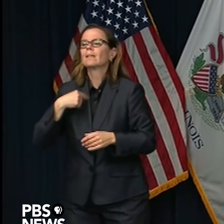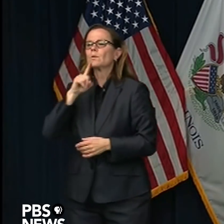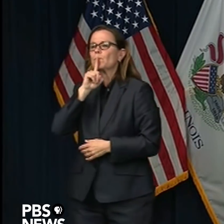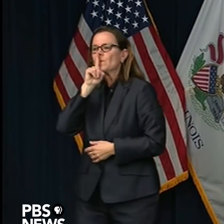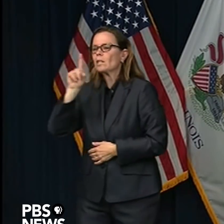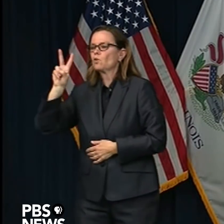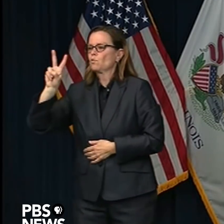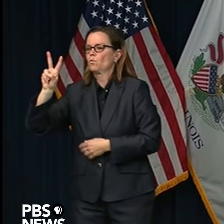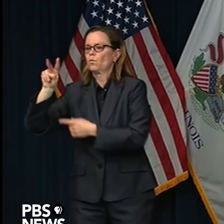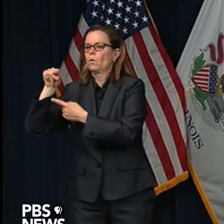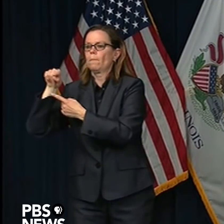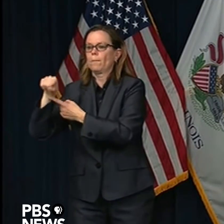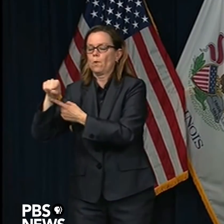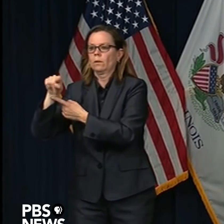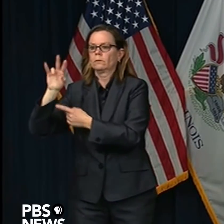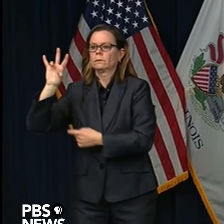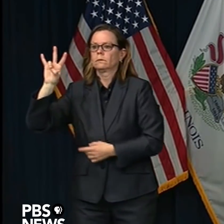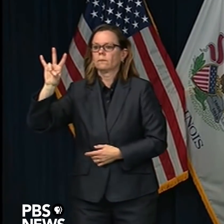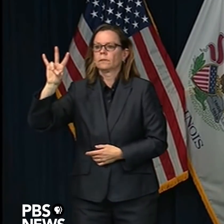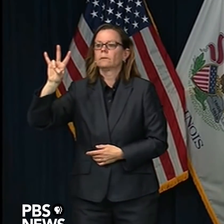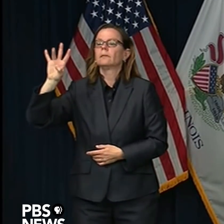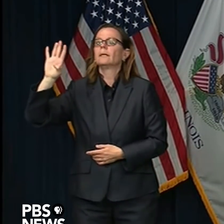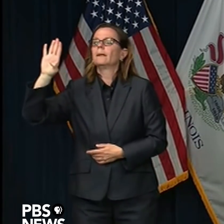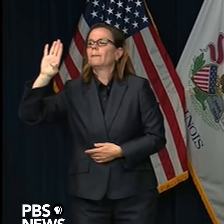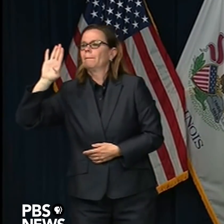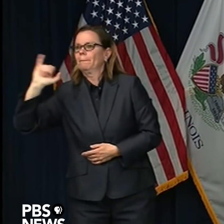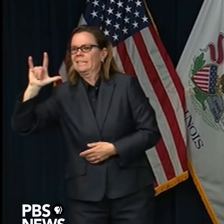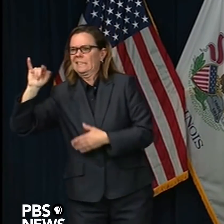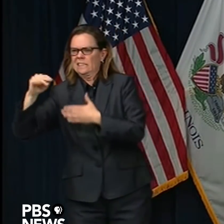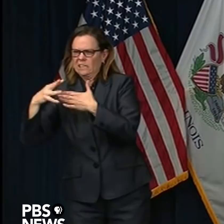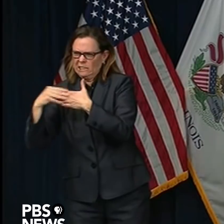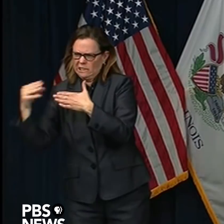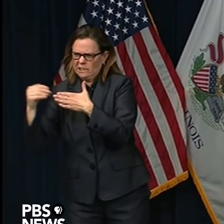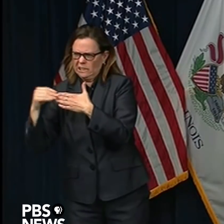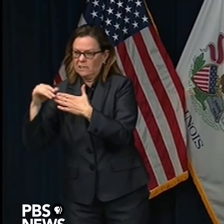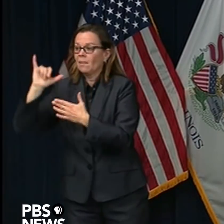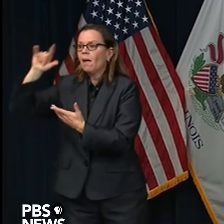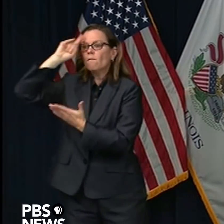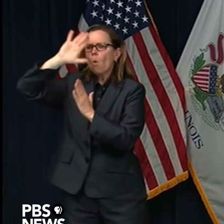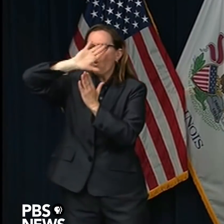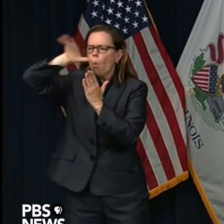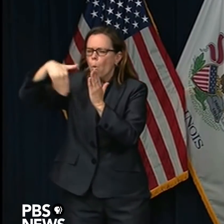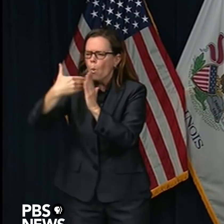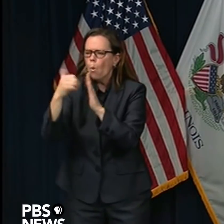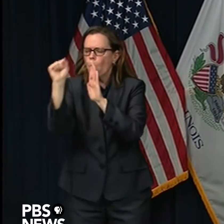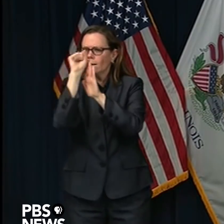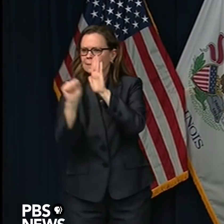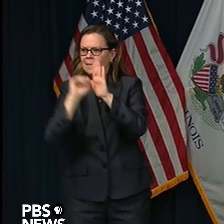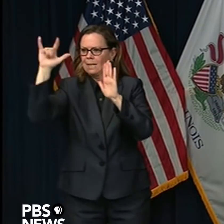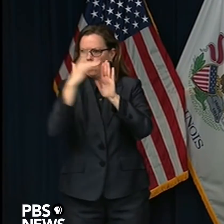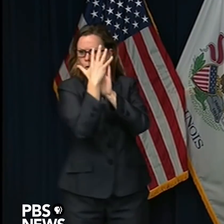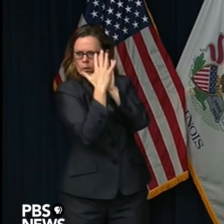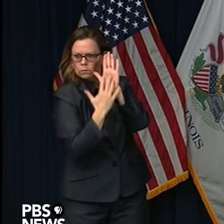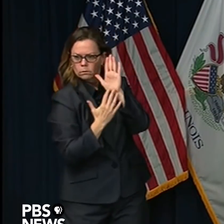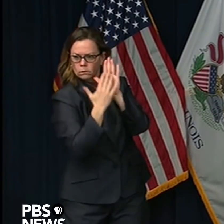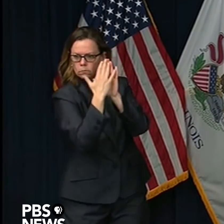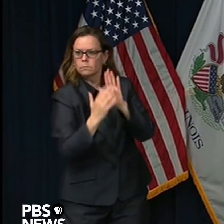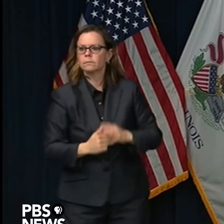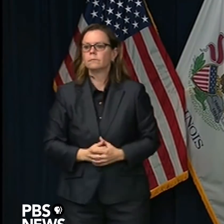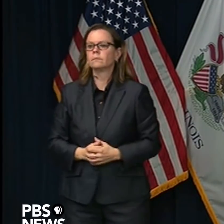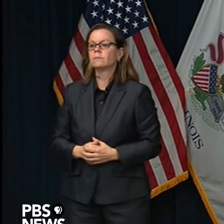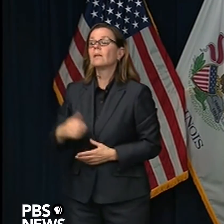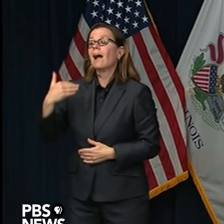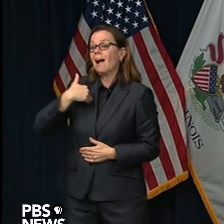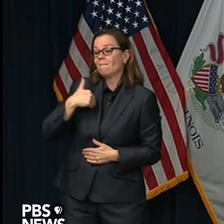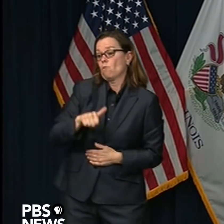cities across the state as well for various purposes. So we do know what the amounts are. The